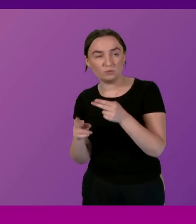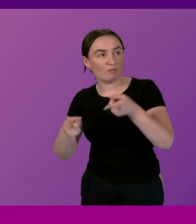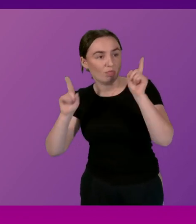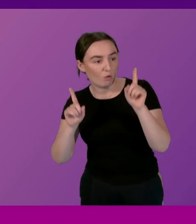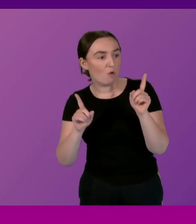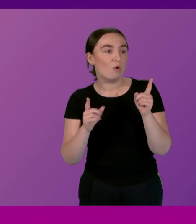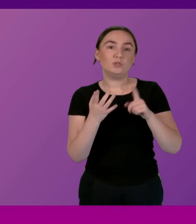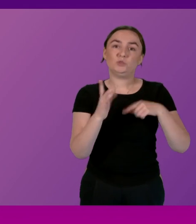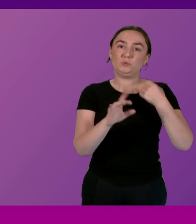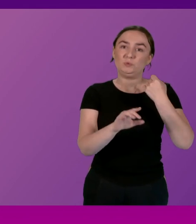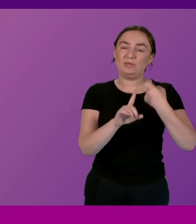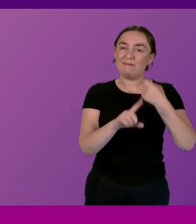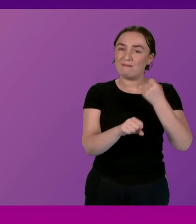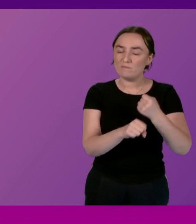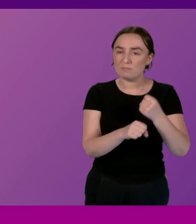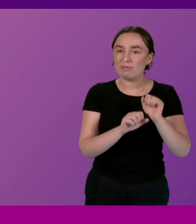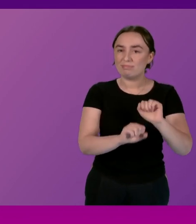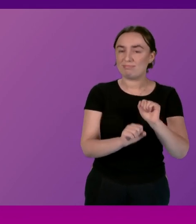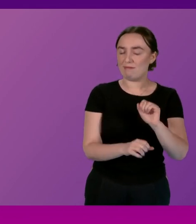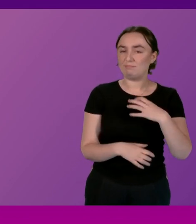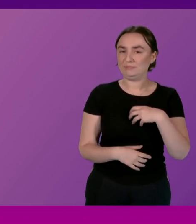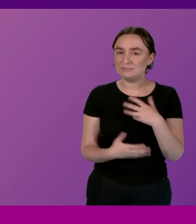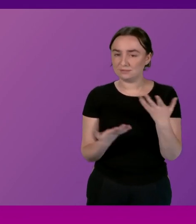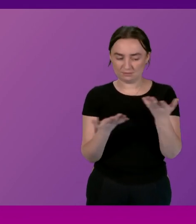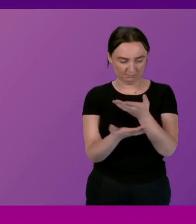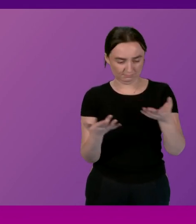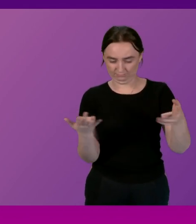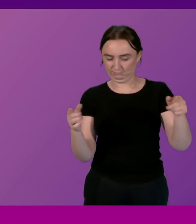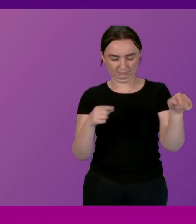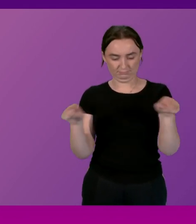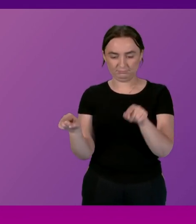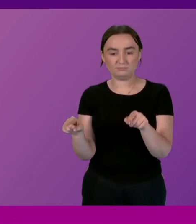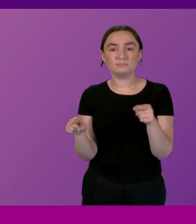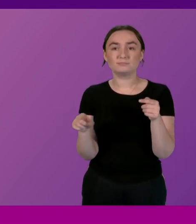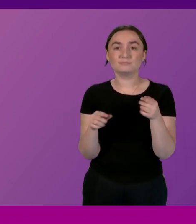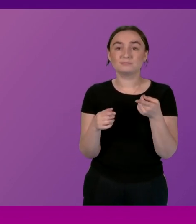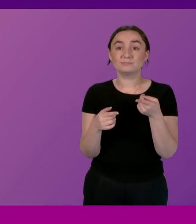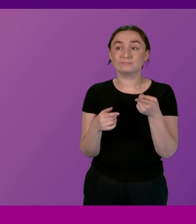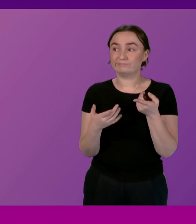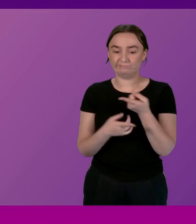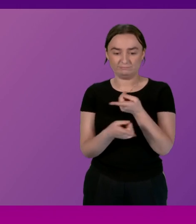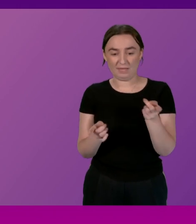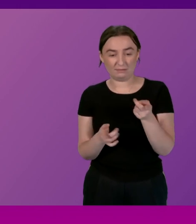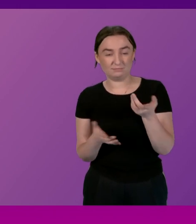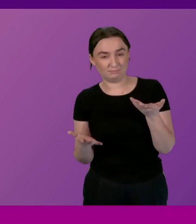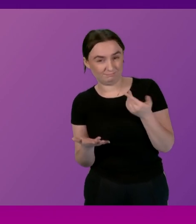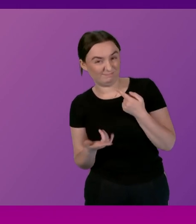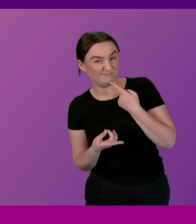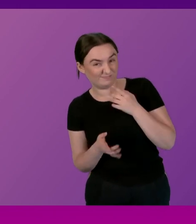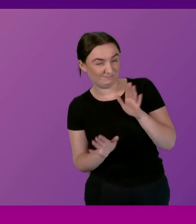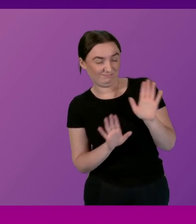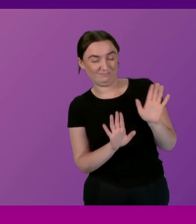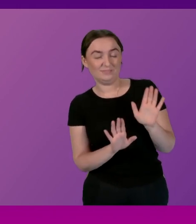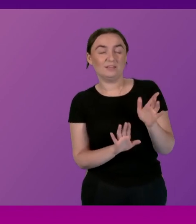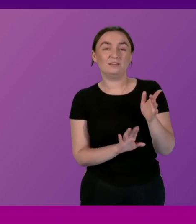ministers certainly alluding to the fact that the Scottish government shouldn't be doing work that we